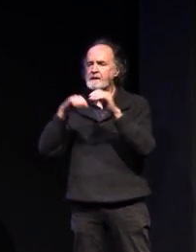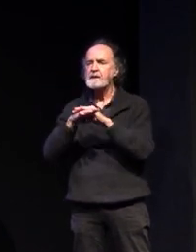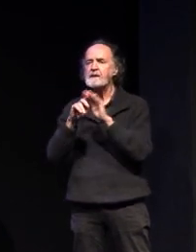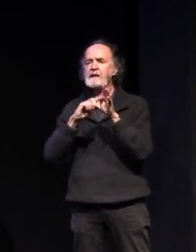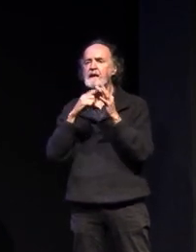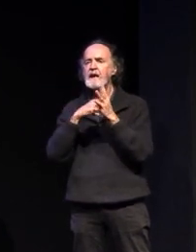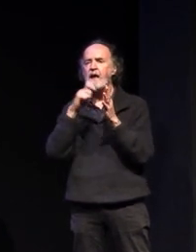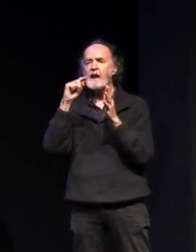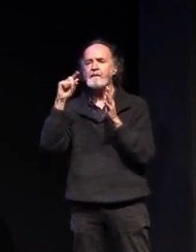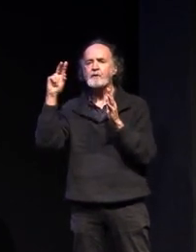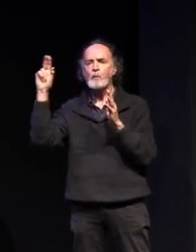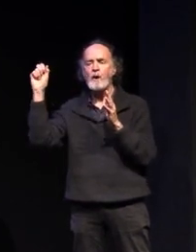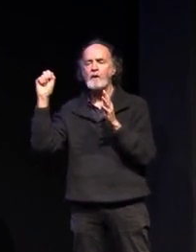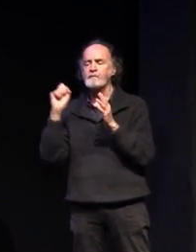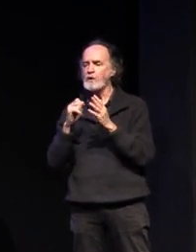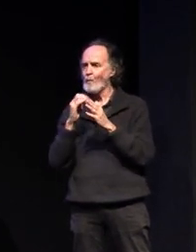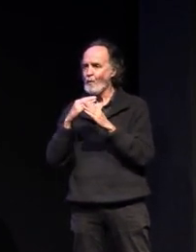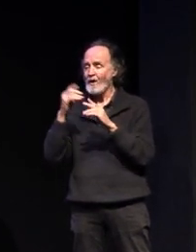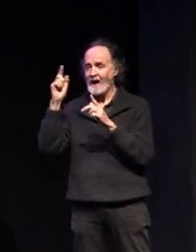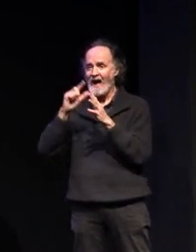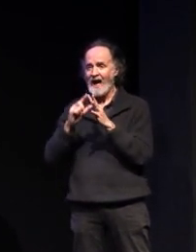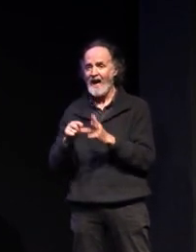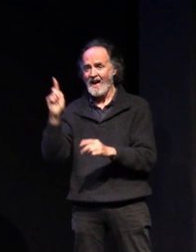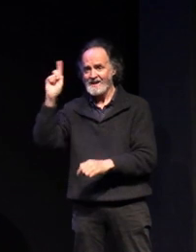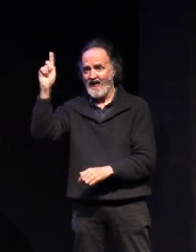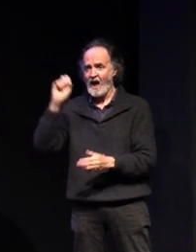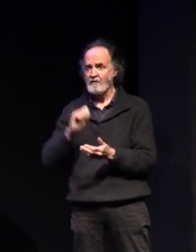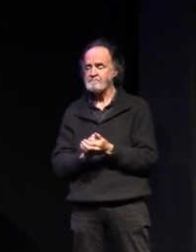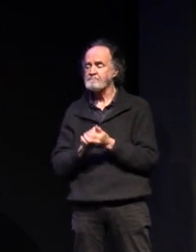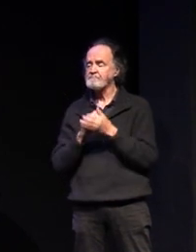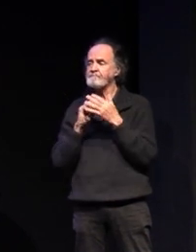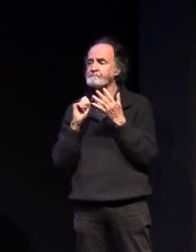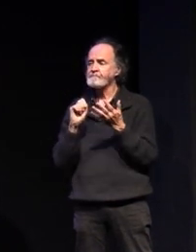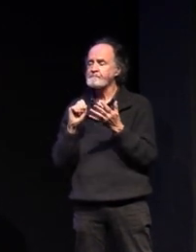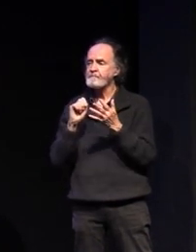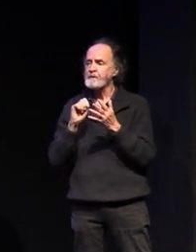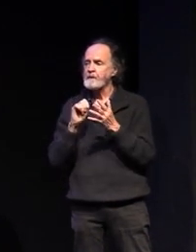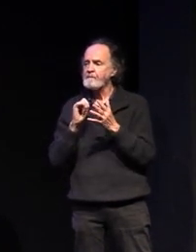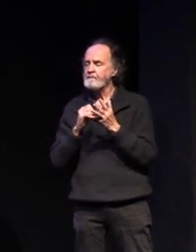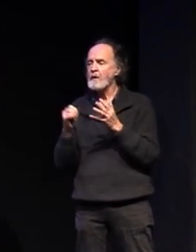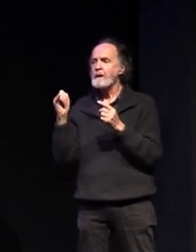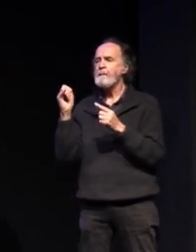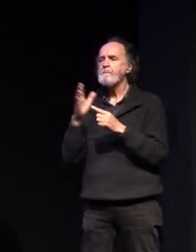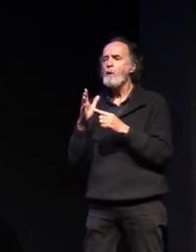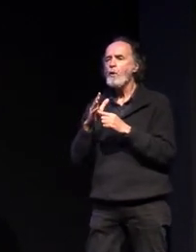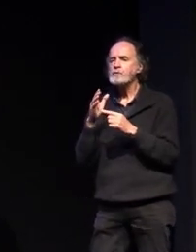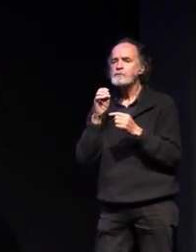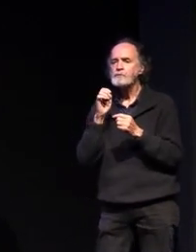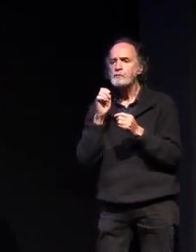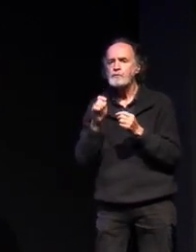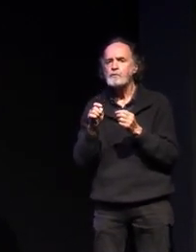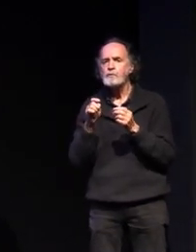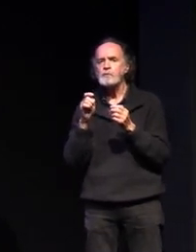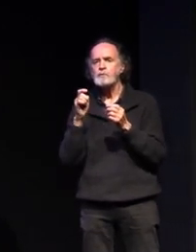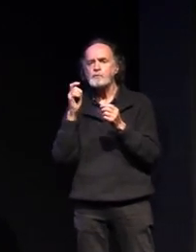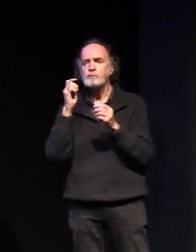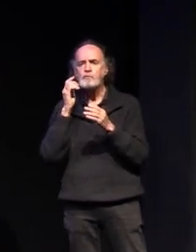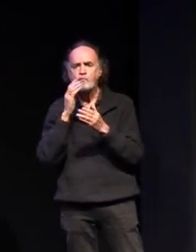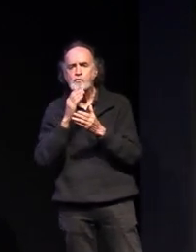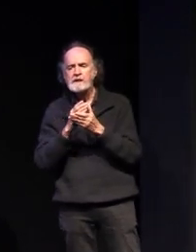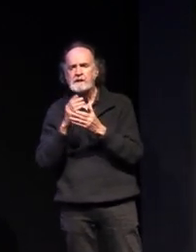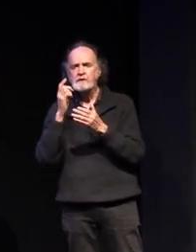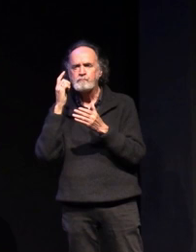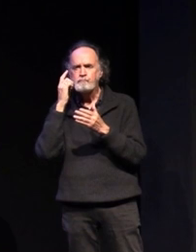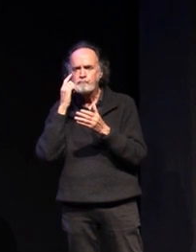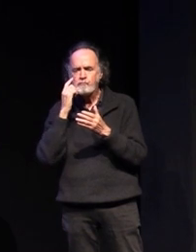year 12 so even more so it's vital that you're making the most of those opportunities to be